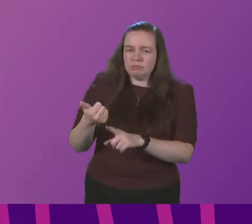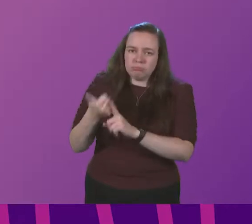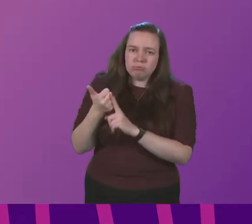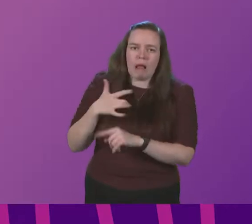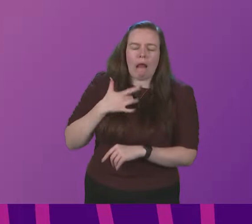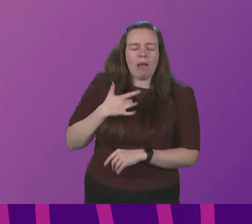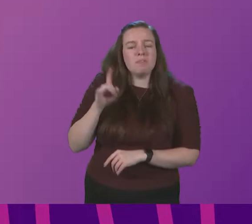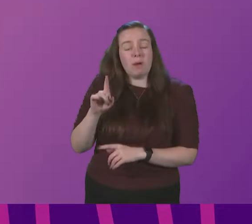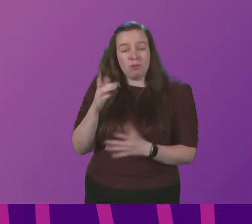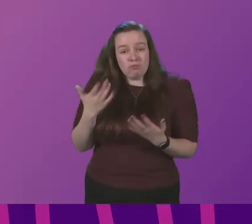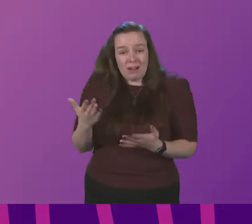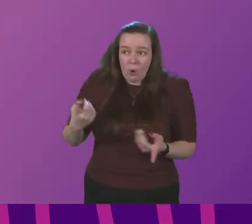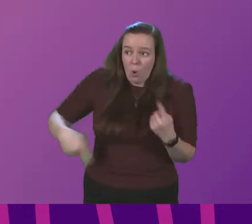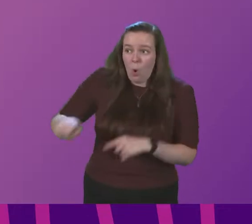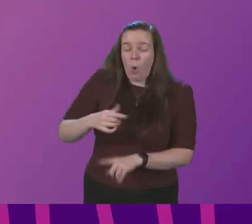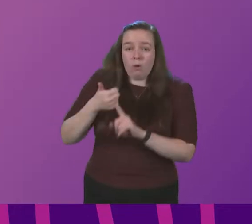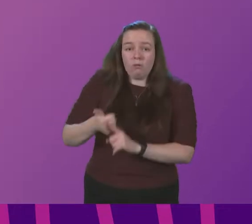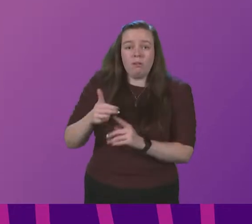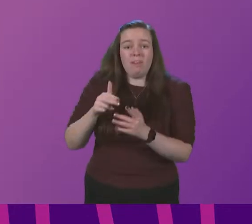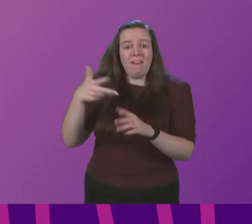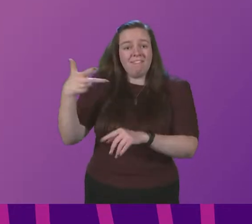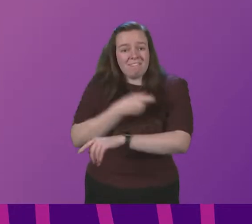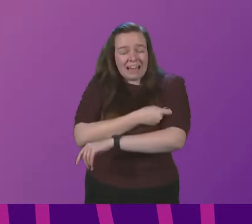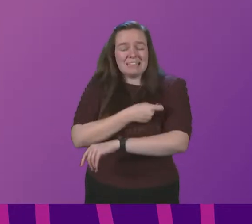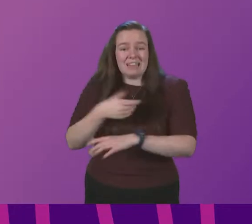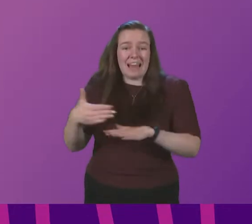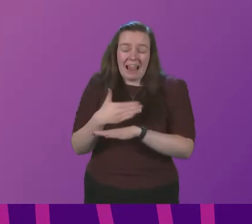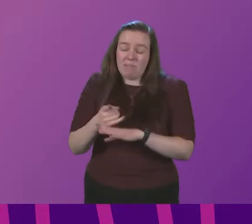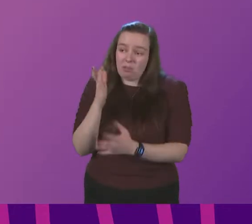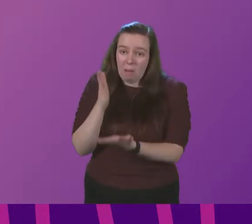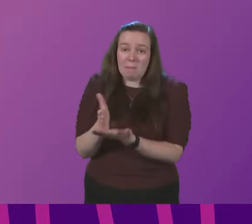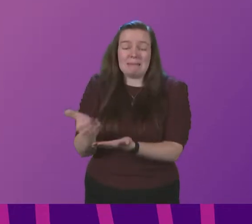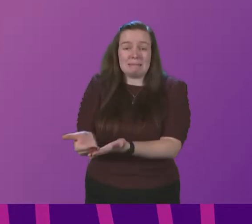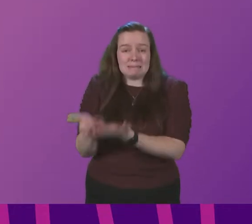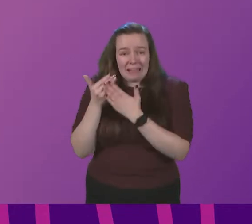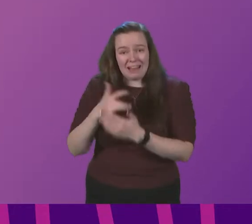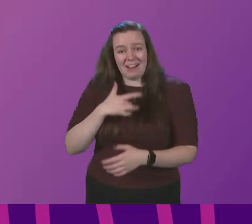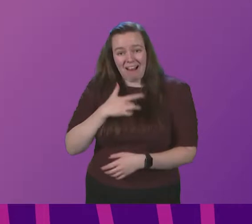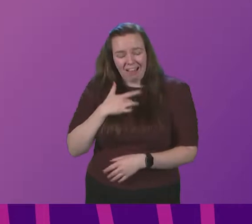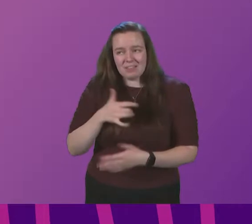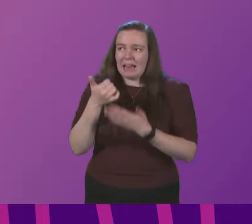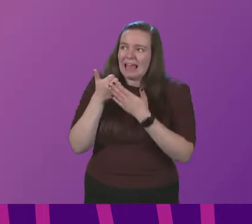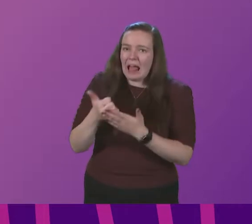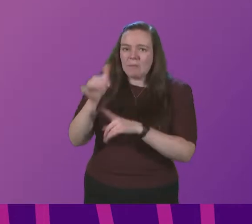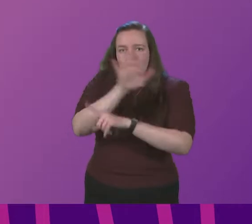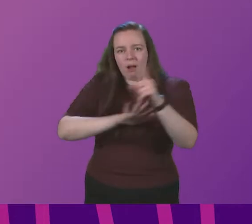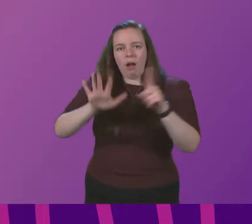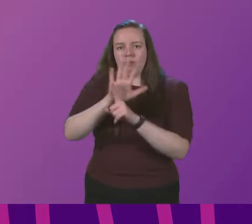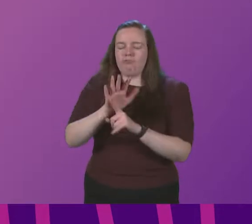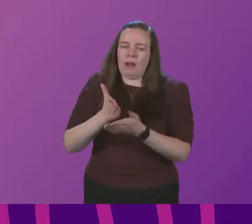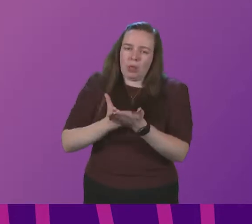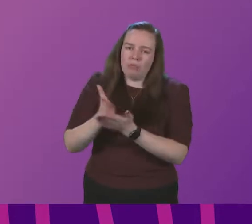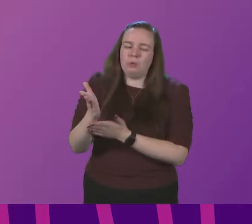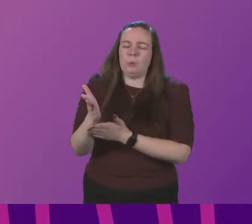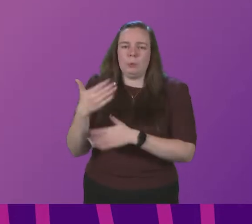now everybody who is helping with this vaccination effort is literally saving lives and helping the country get through the most difficult